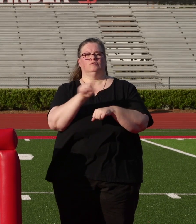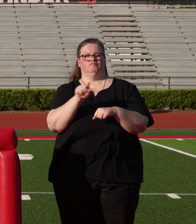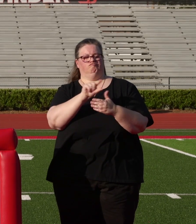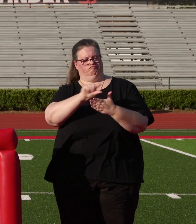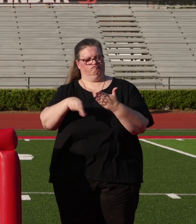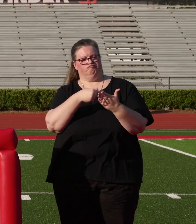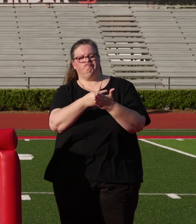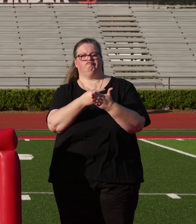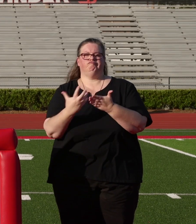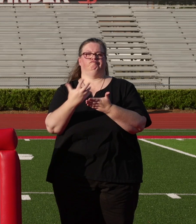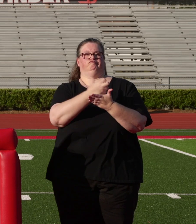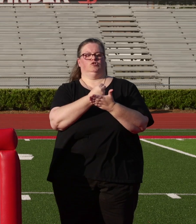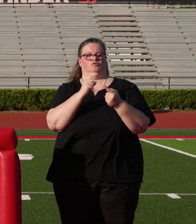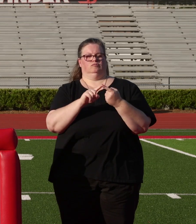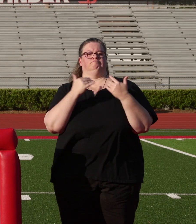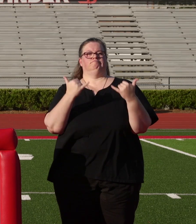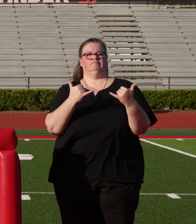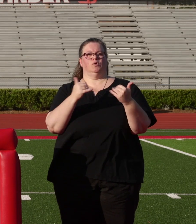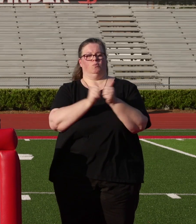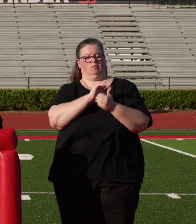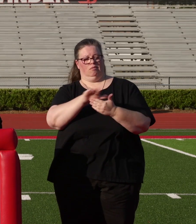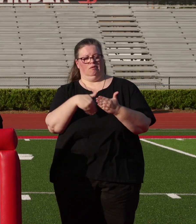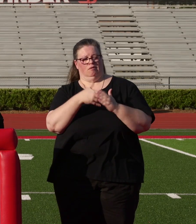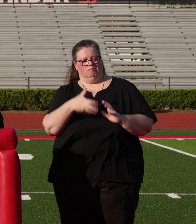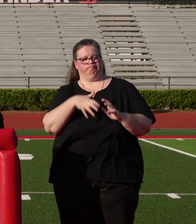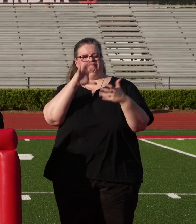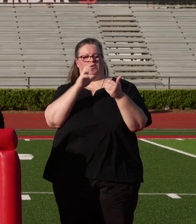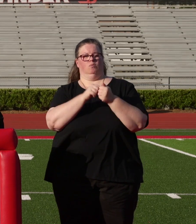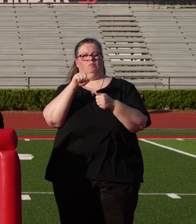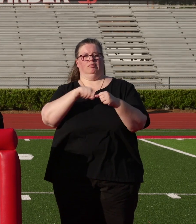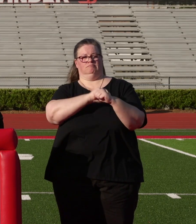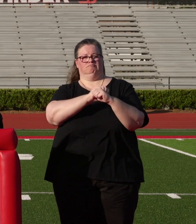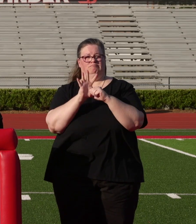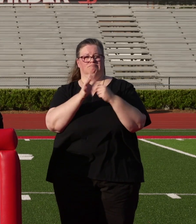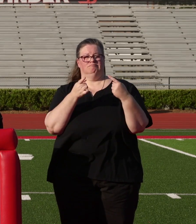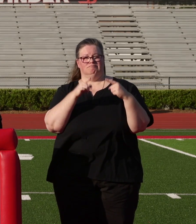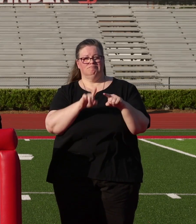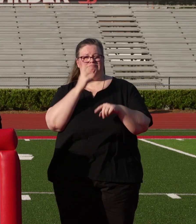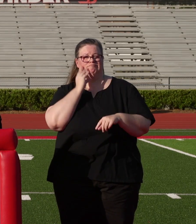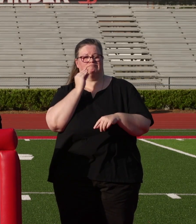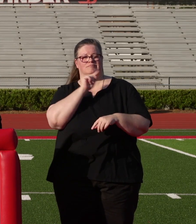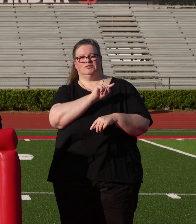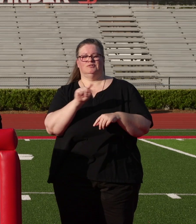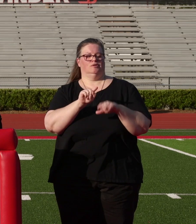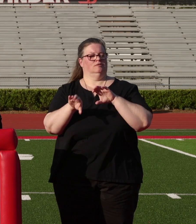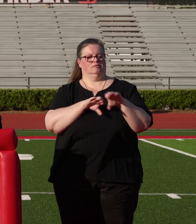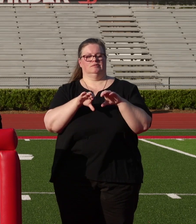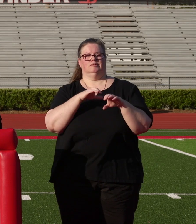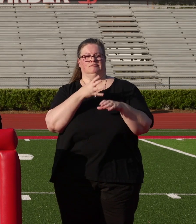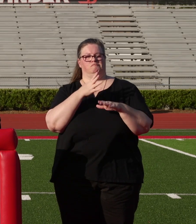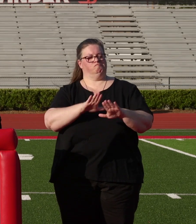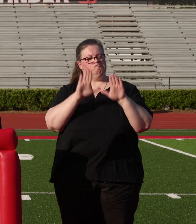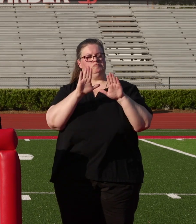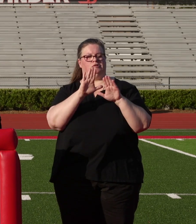day, especially with all the chaos that this pandemic has brought. You all have gone far above and beyond, and